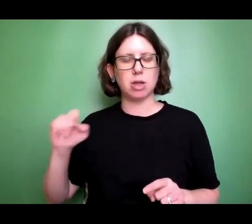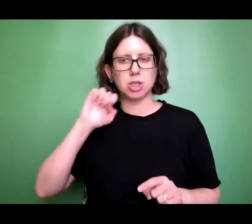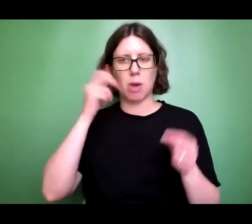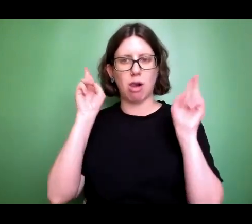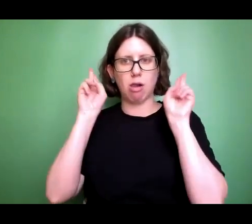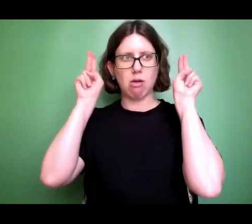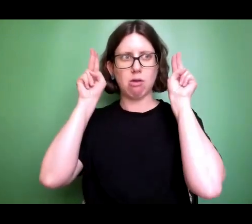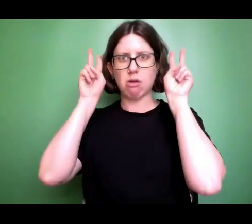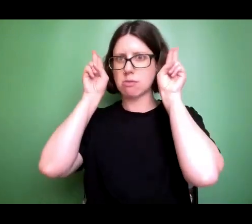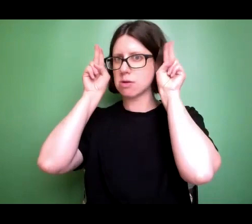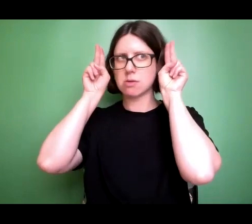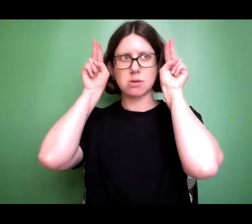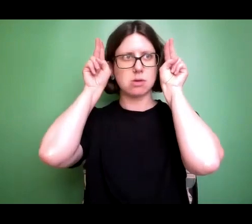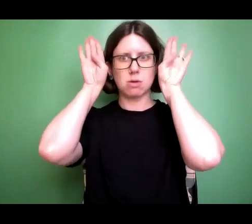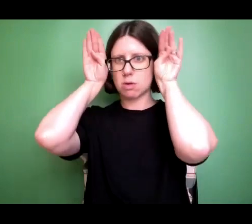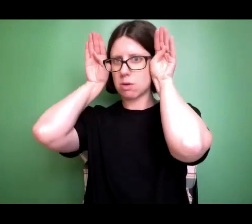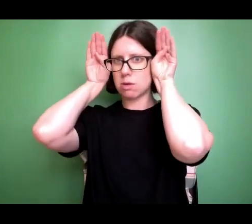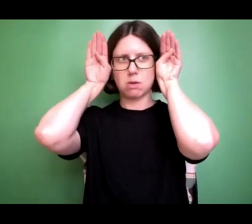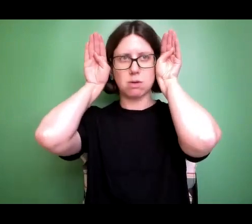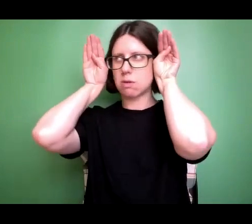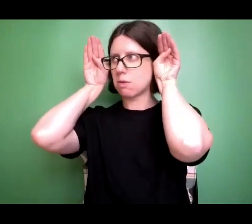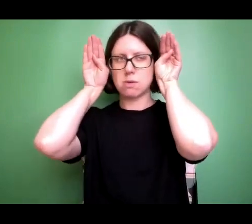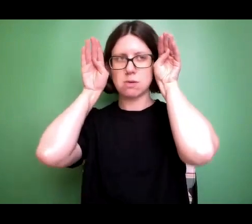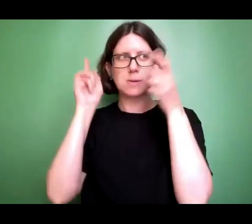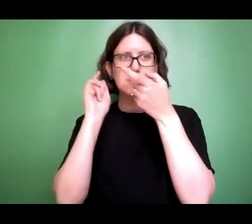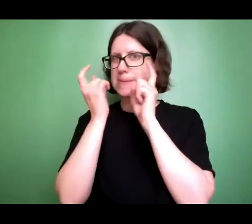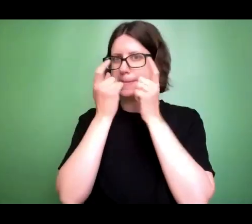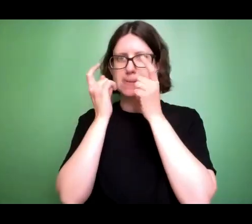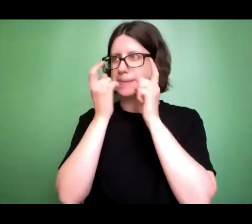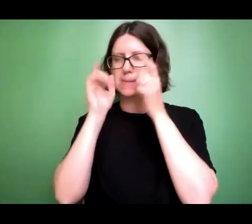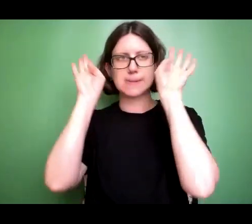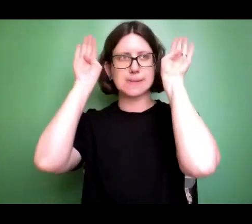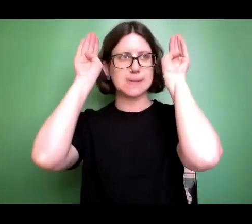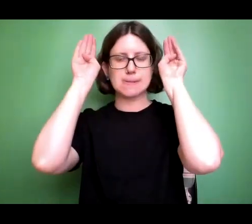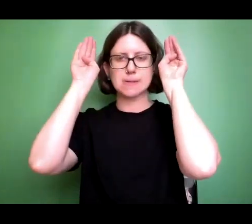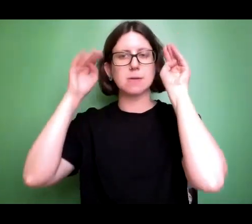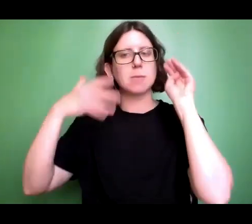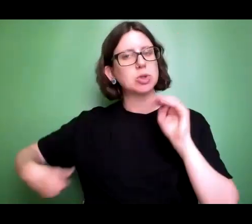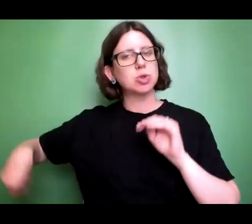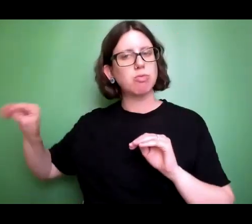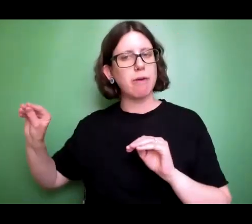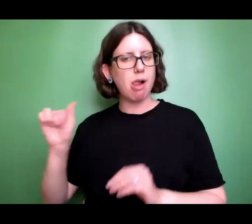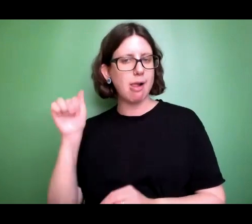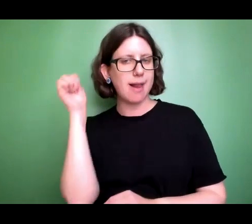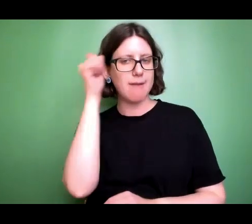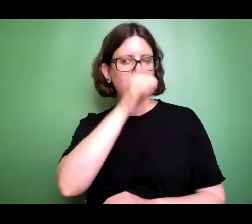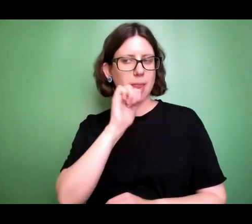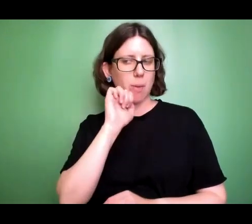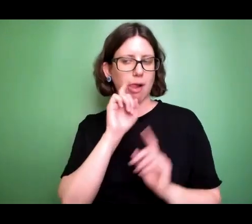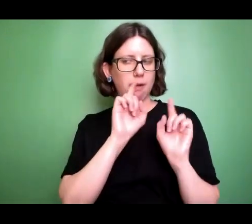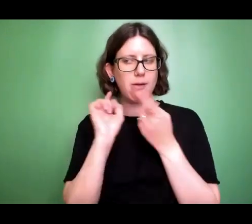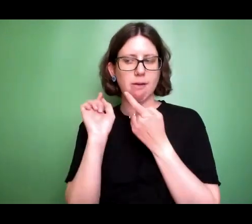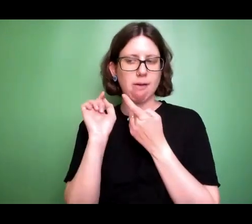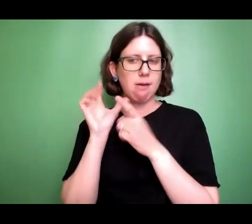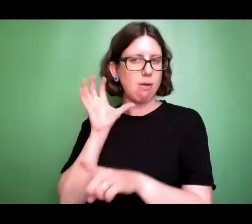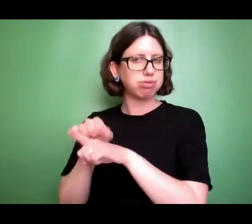She's looking around. And normally, she gets a few steps in, but the squirrels, they're quite clever. They see her, and then they run up, and